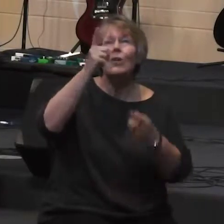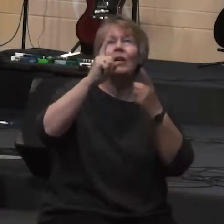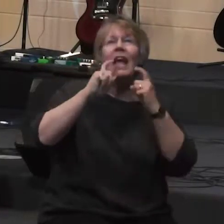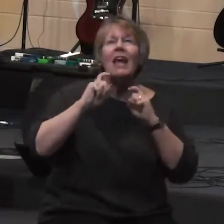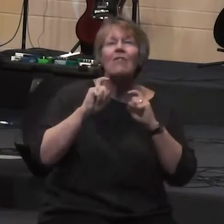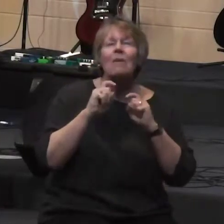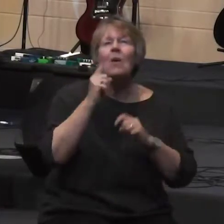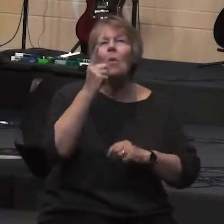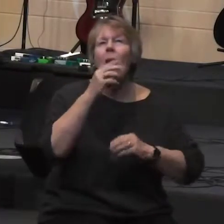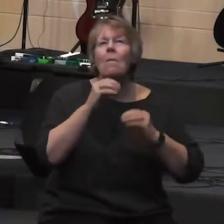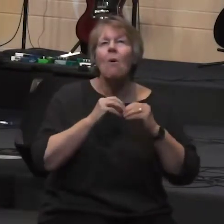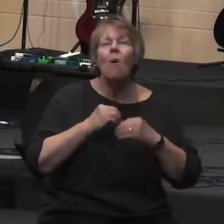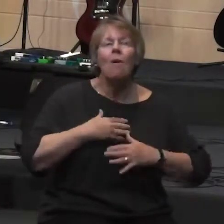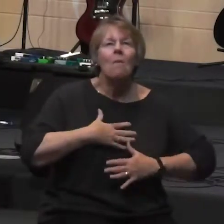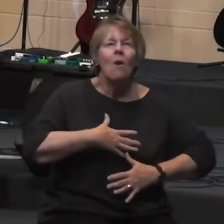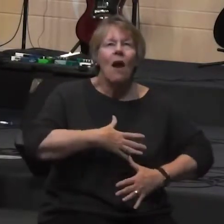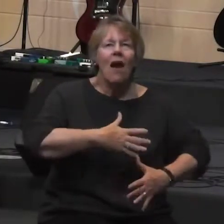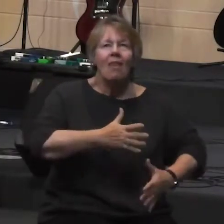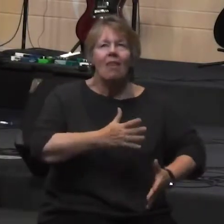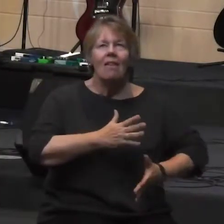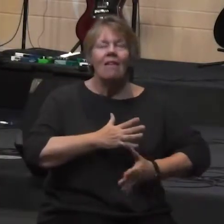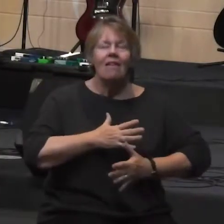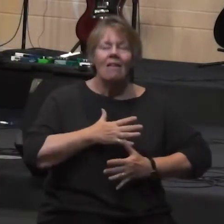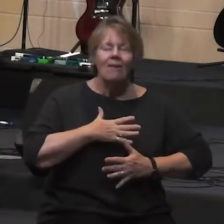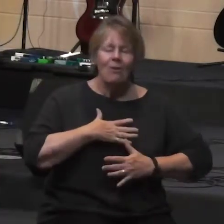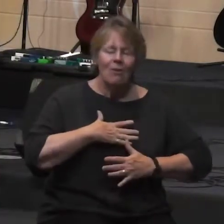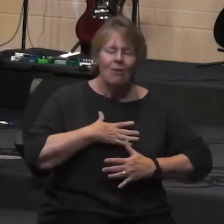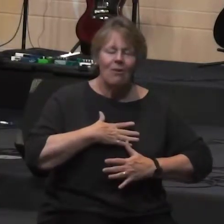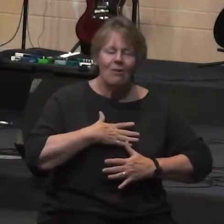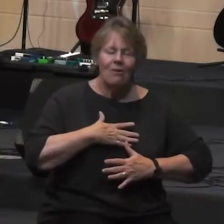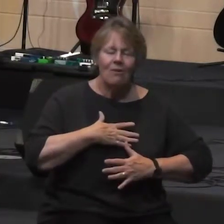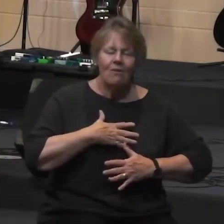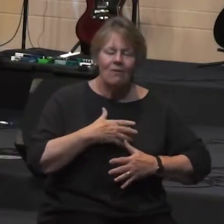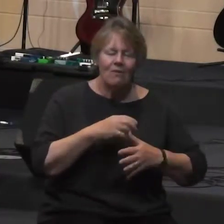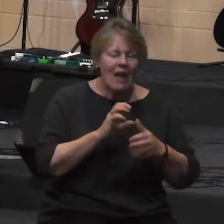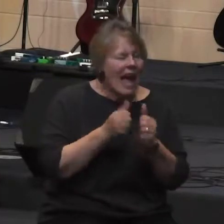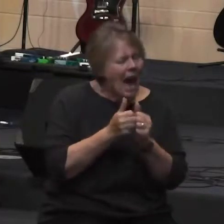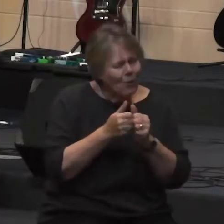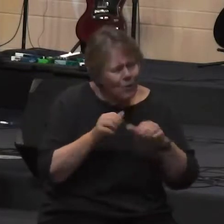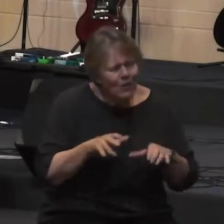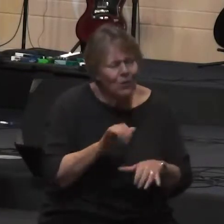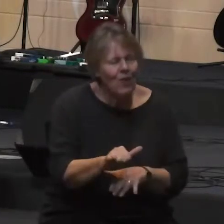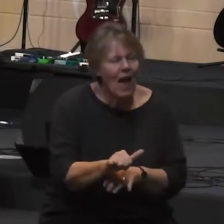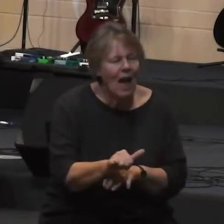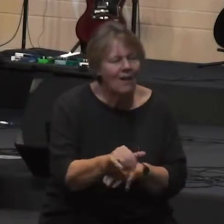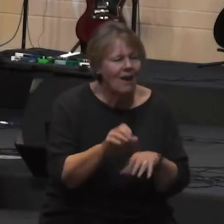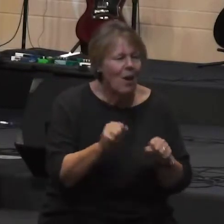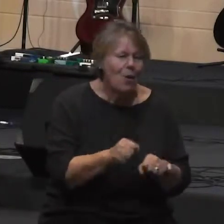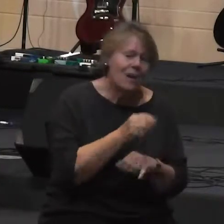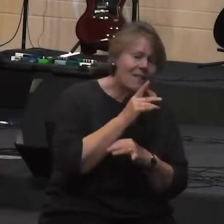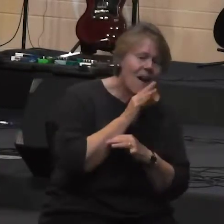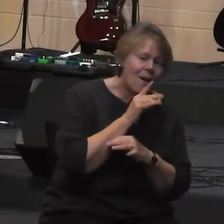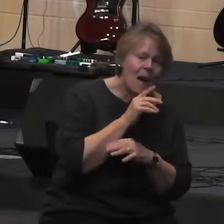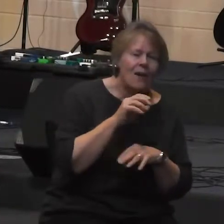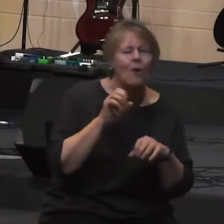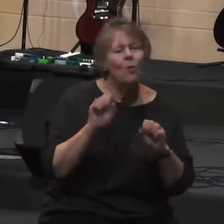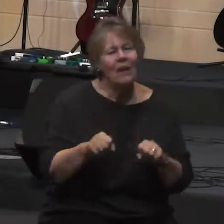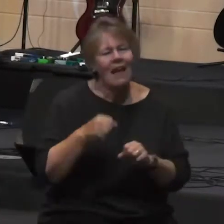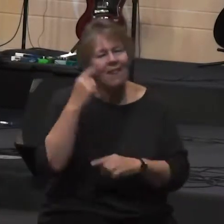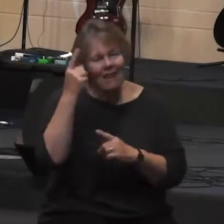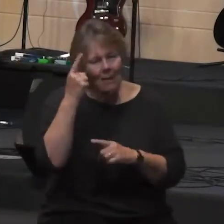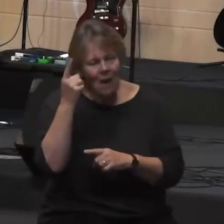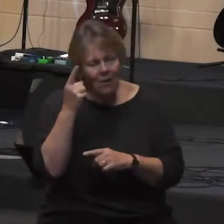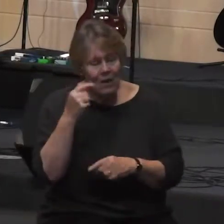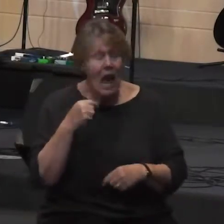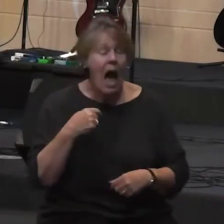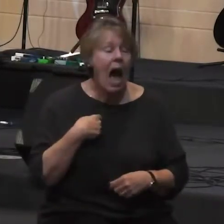but how do we do that we can talk about it we can think about it so I've got two suggestions for you first I